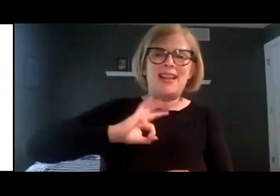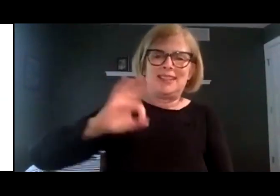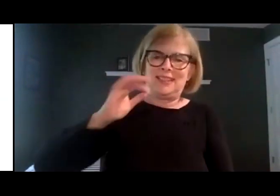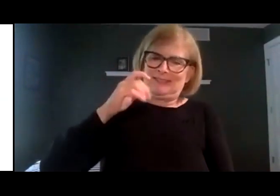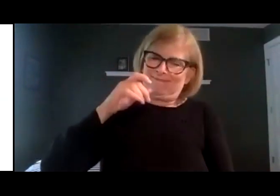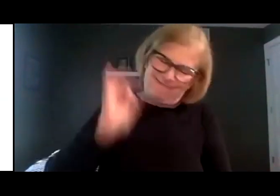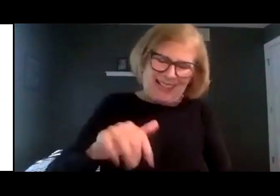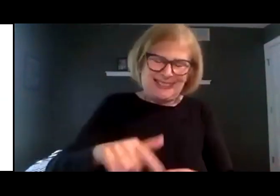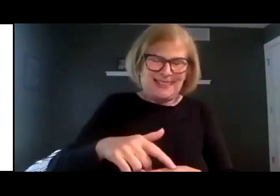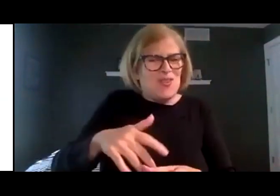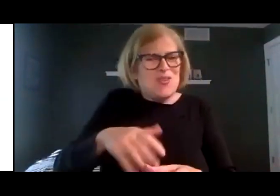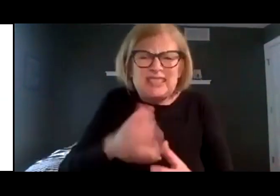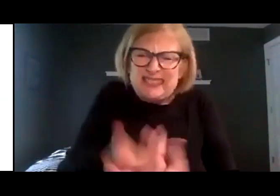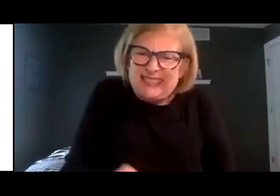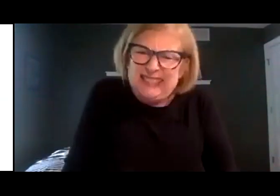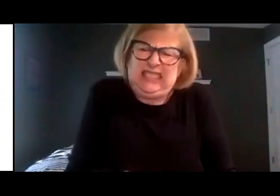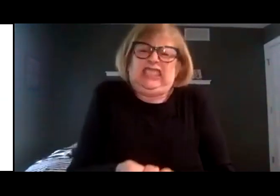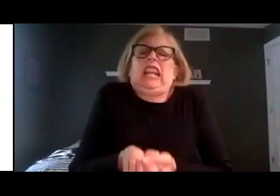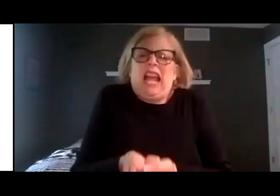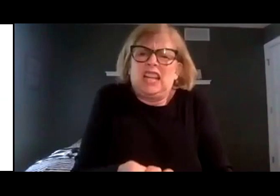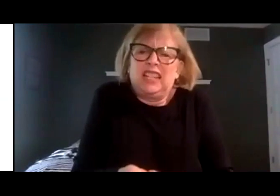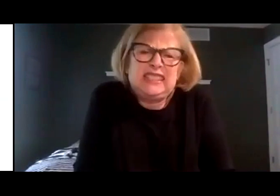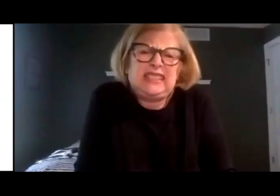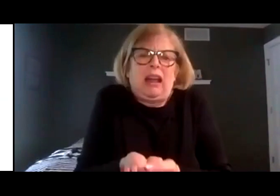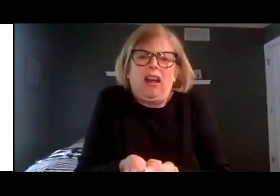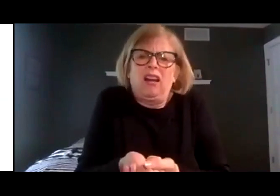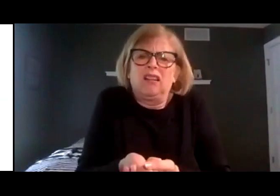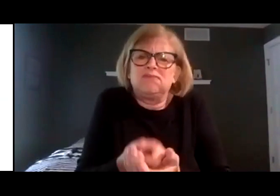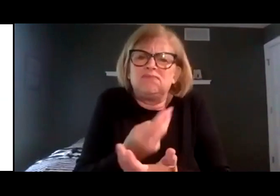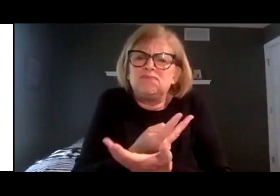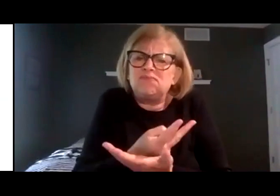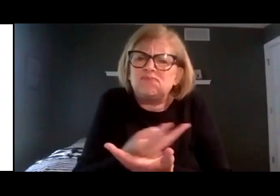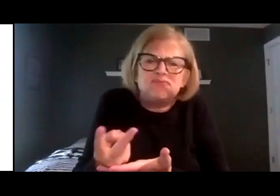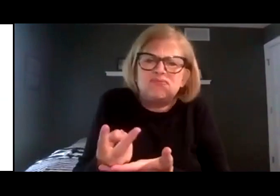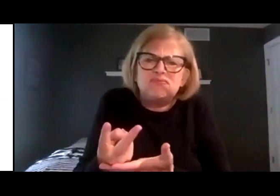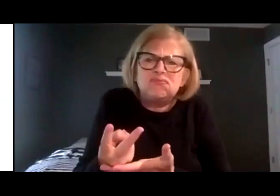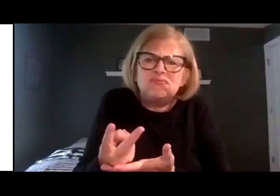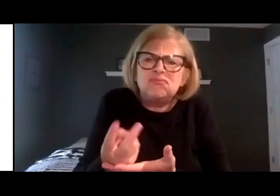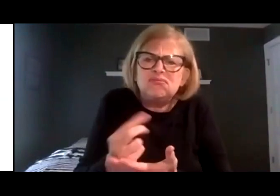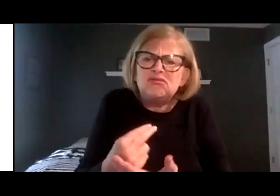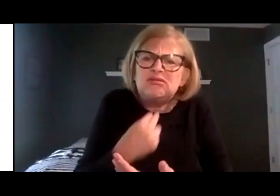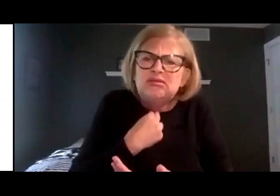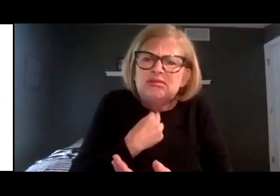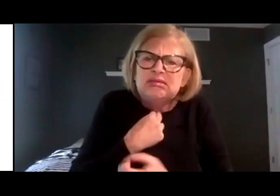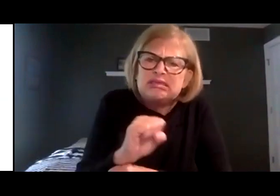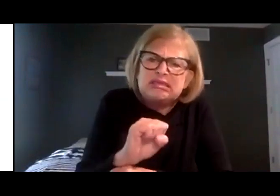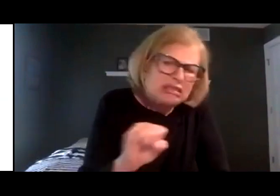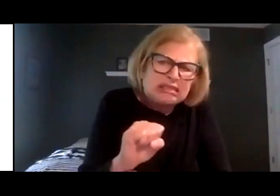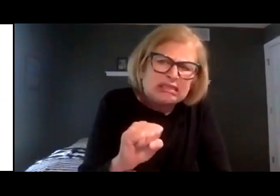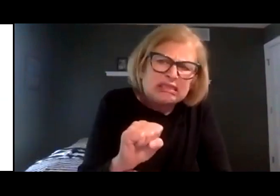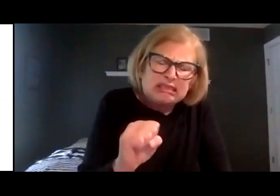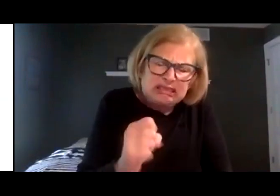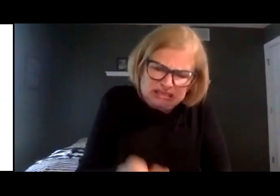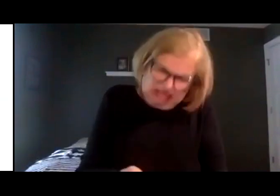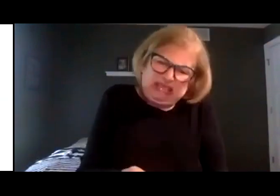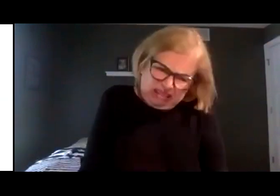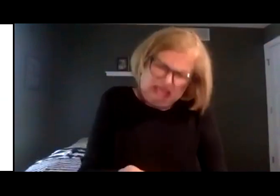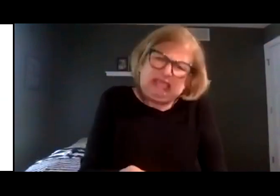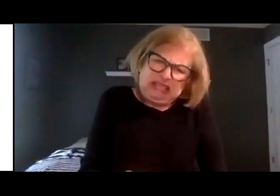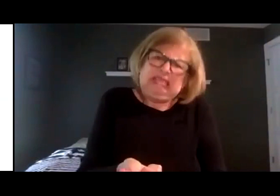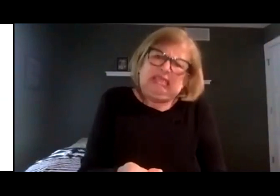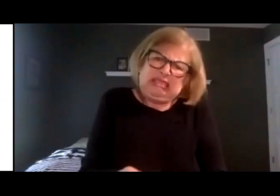And he tried to pick it up. But like all other buttons on the mattress, it was tied down tight.